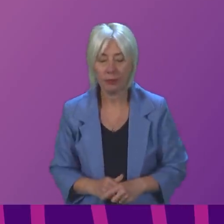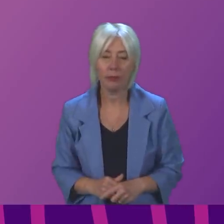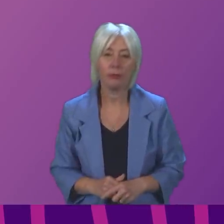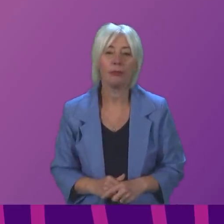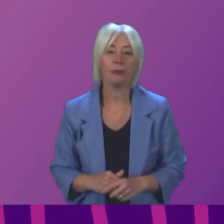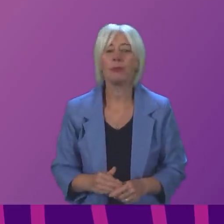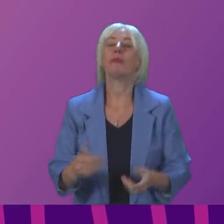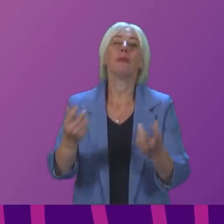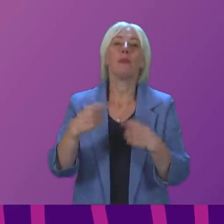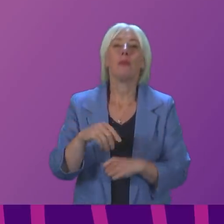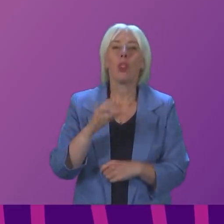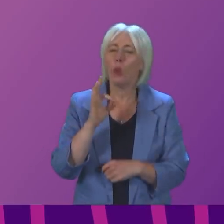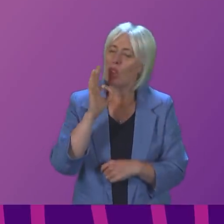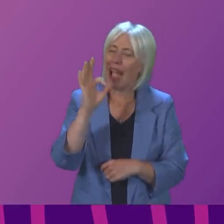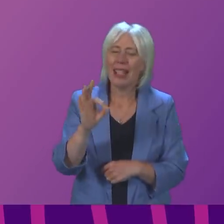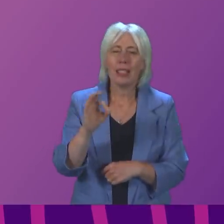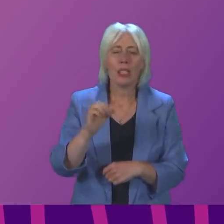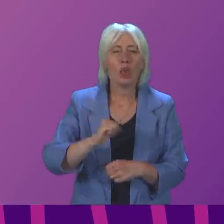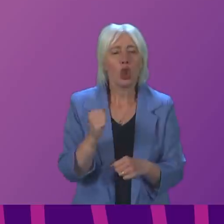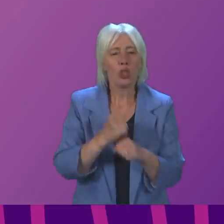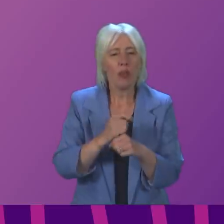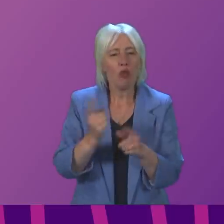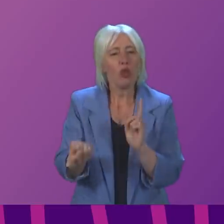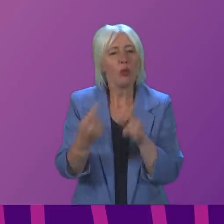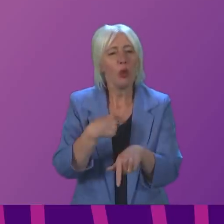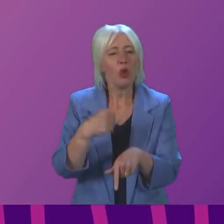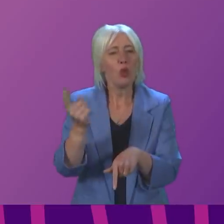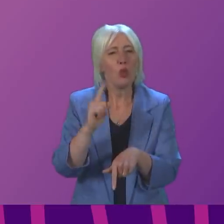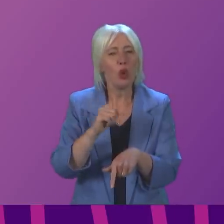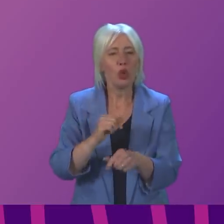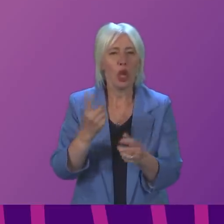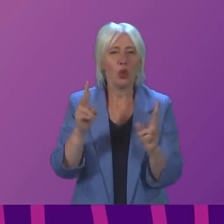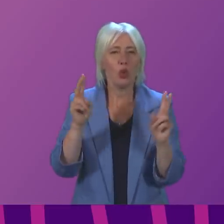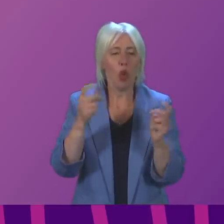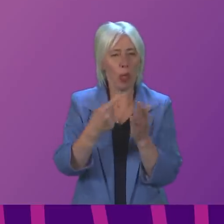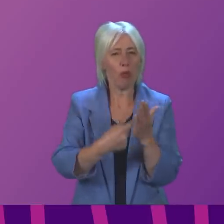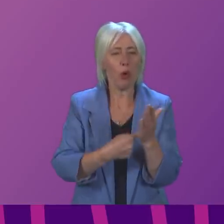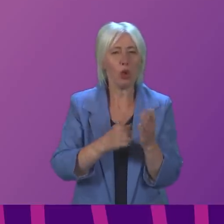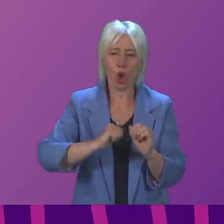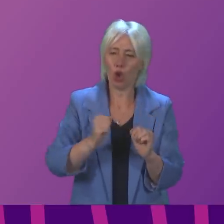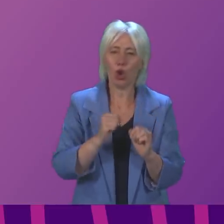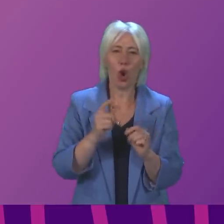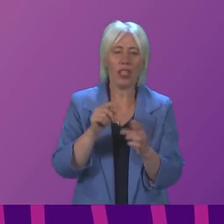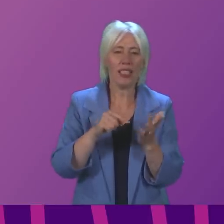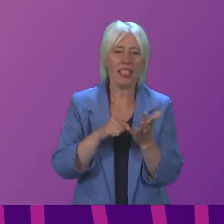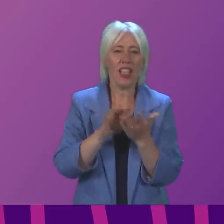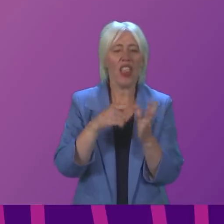Minister, what the Scottish Government's response is to the reports towards a Scotland that cares, a new national outcome on care for the national performance framework